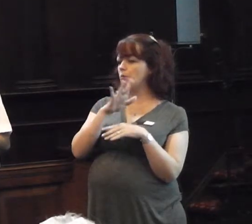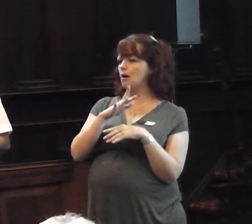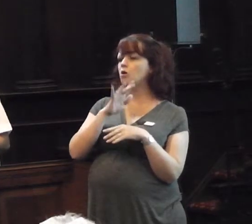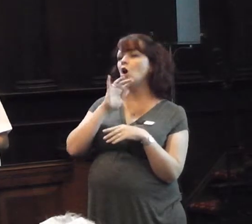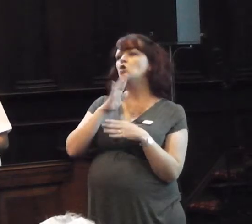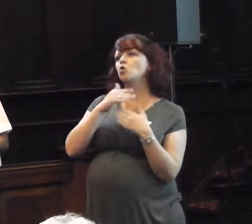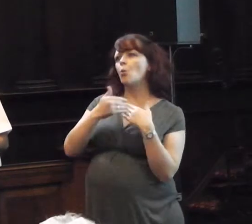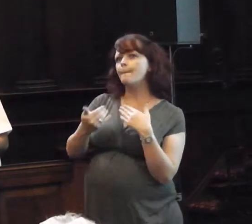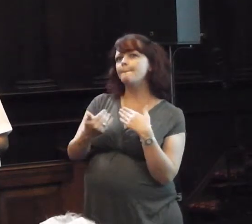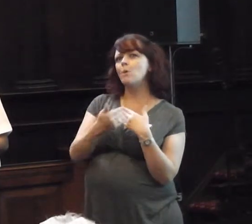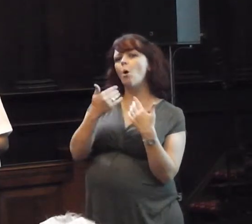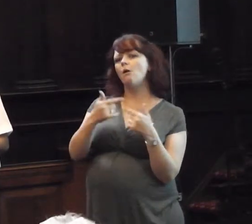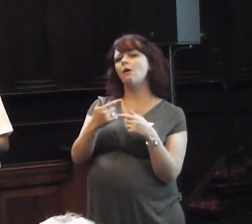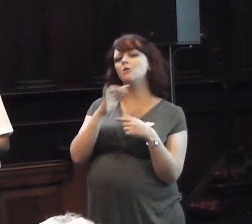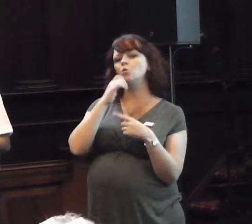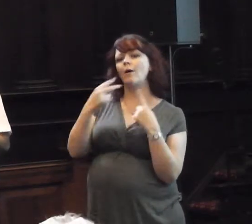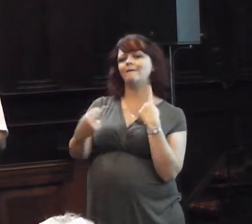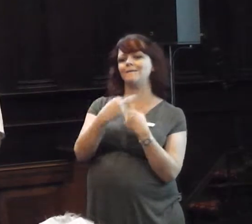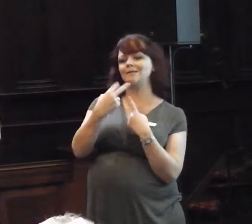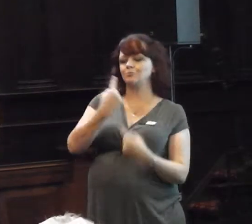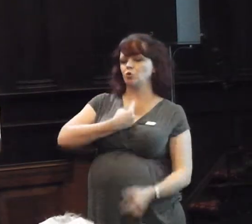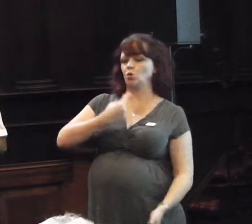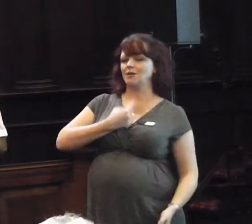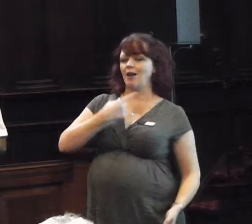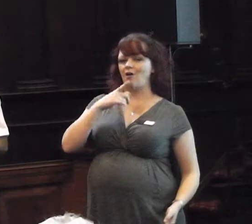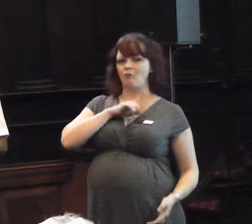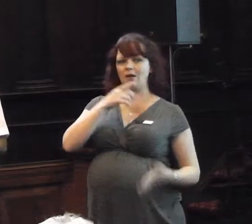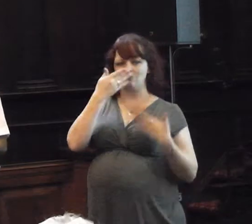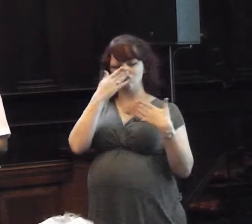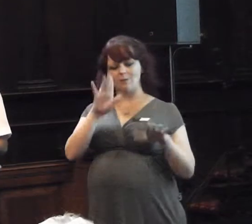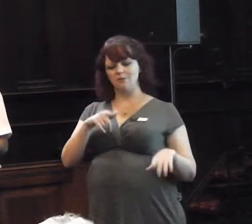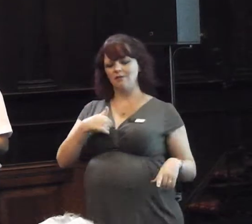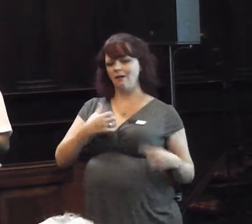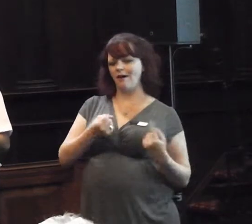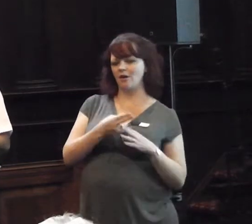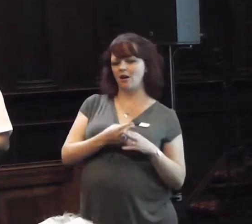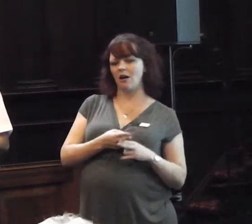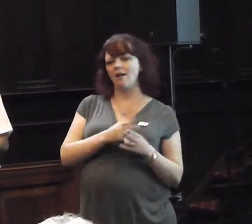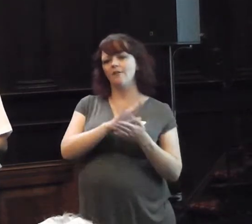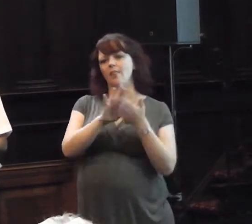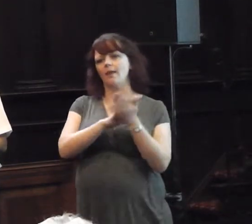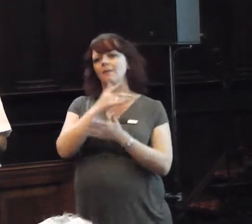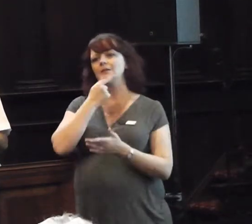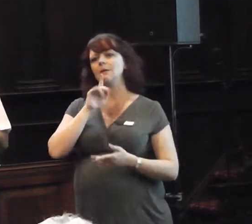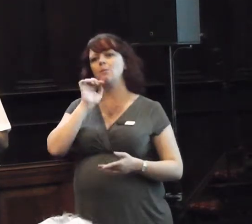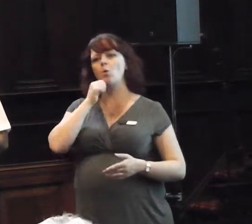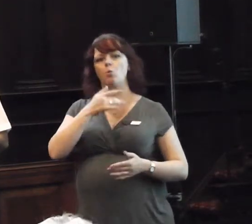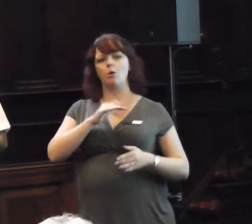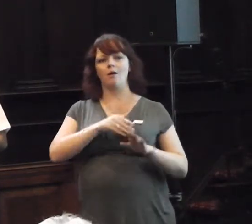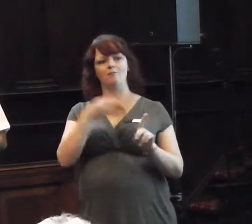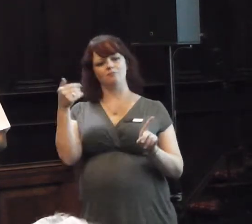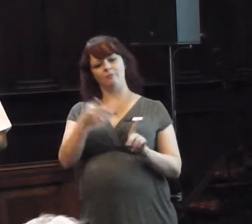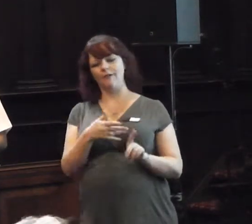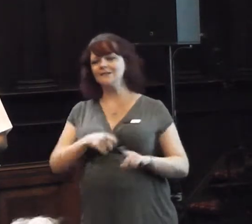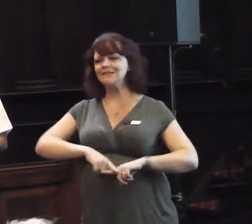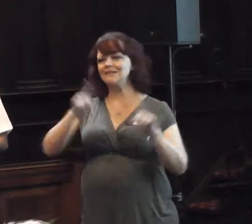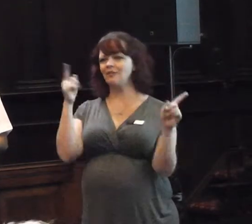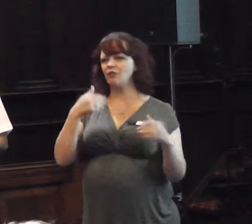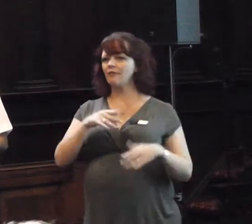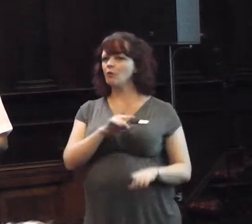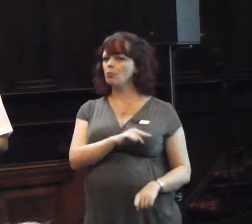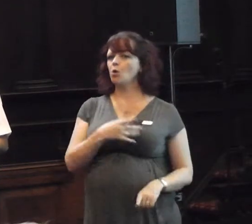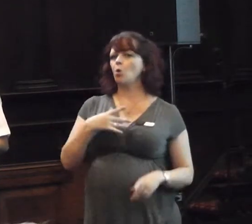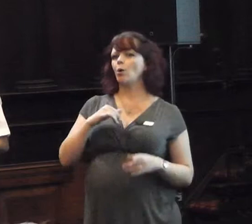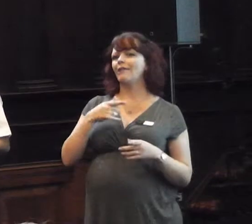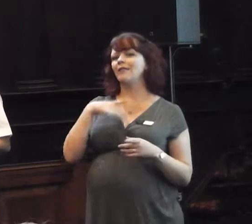because of your reputation. So it's not just the consequences of imprisonment, there are much more wider consequences,